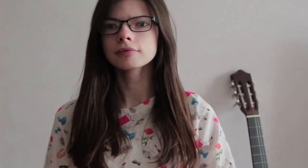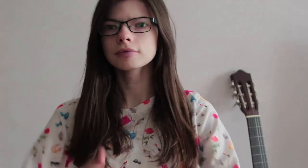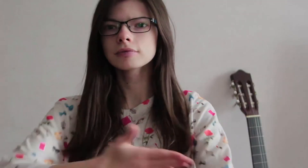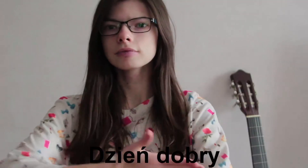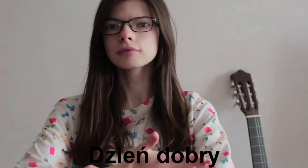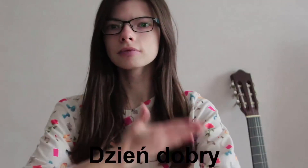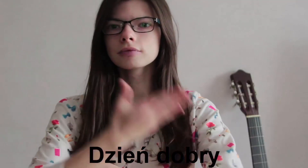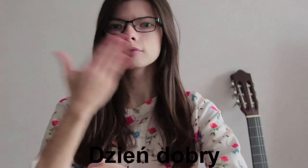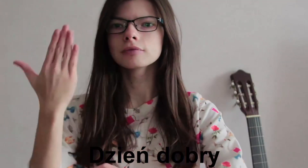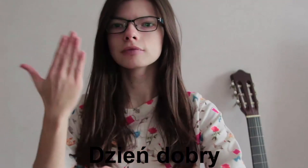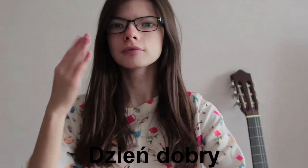Dzień dobry.